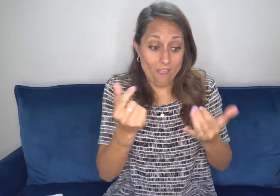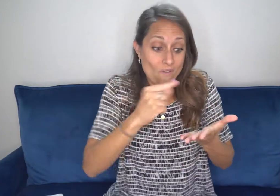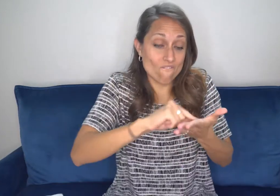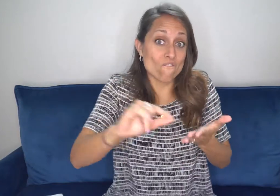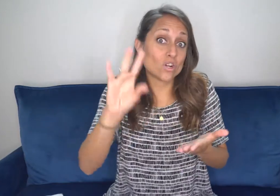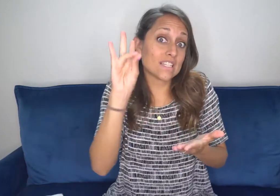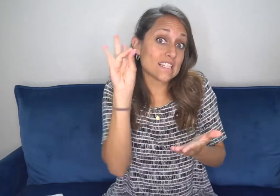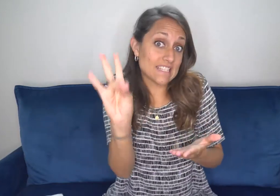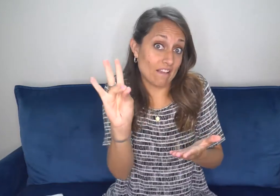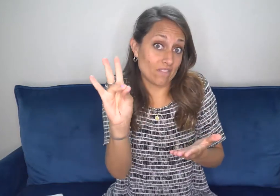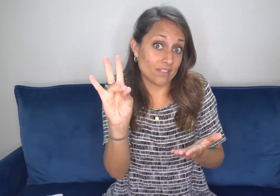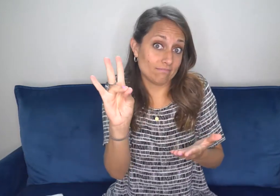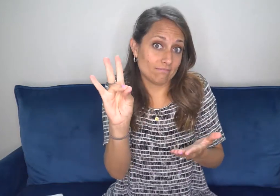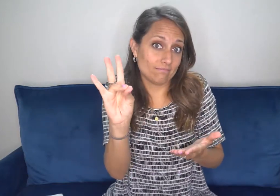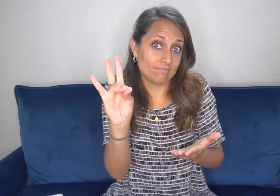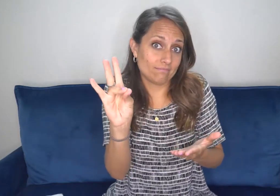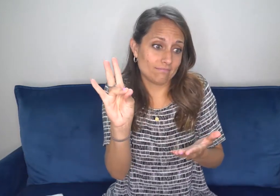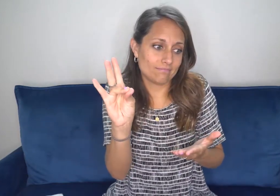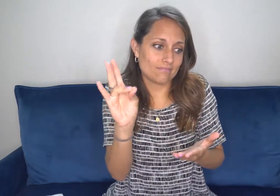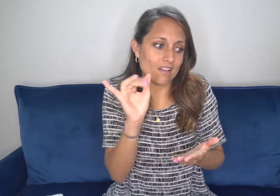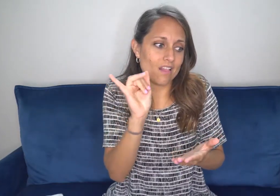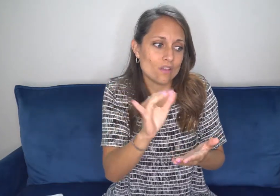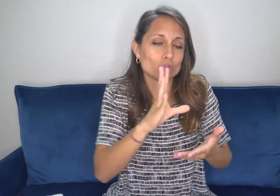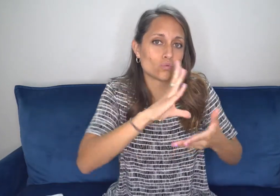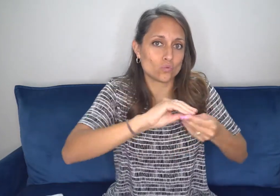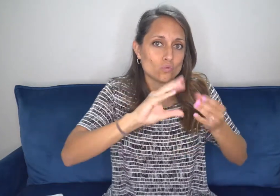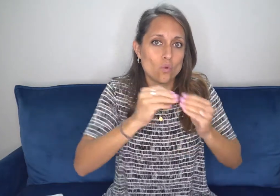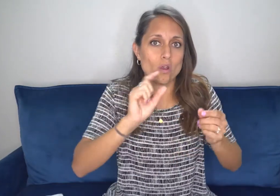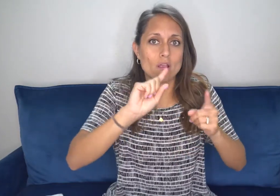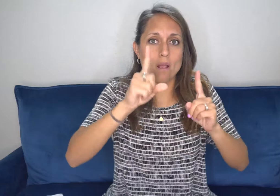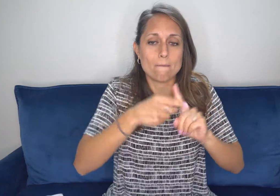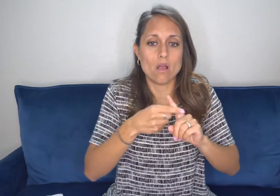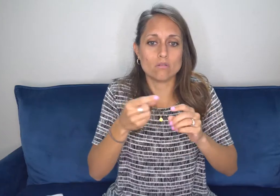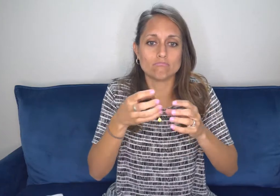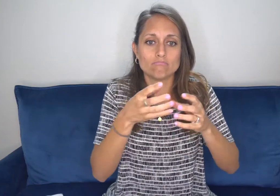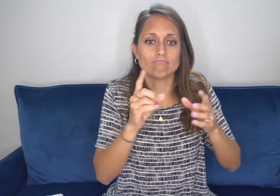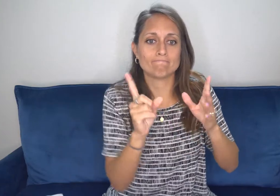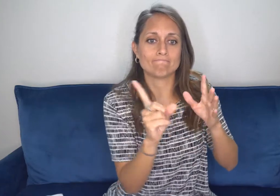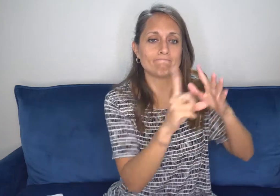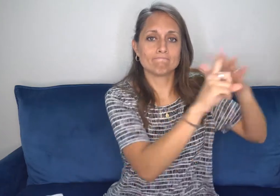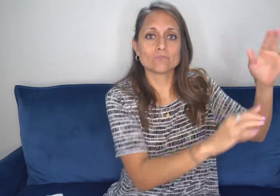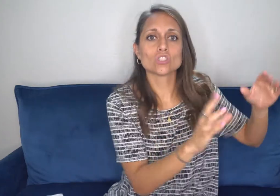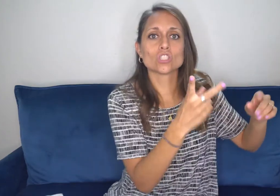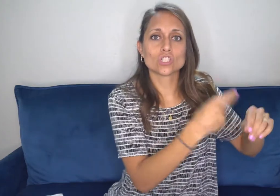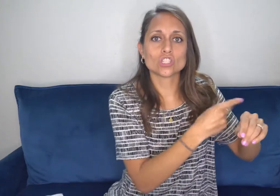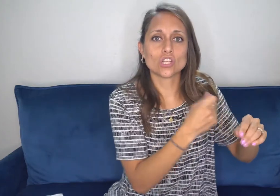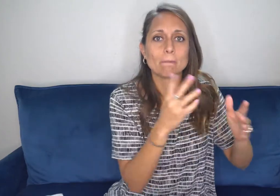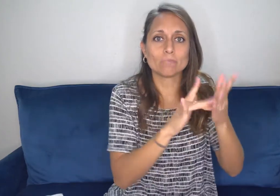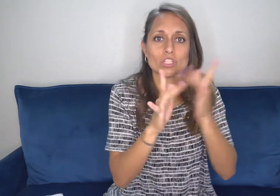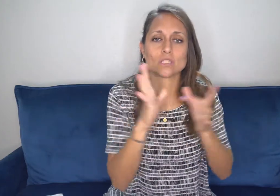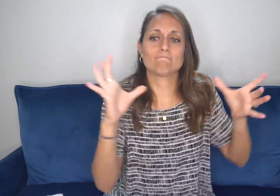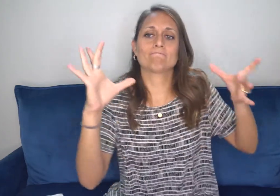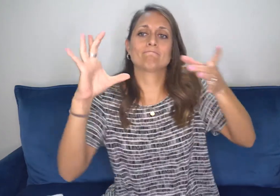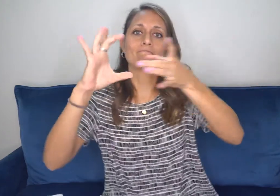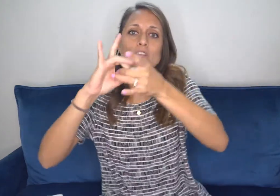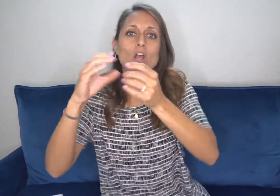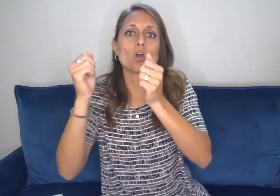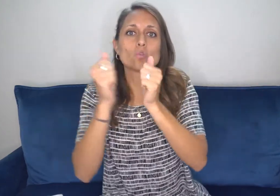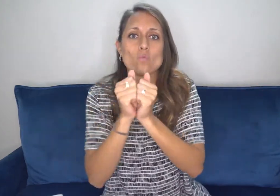Which is so exciting to see because if you look at verse seven, Jesus immediately connects this story, these